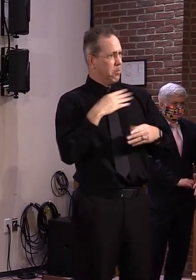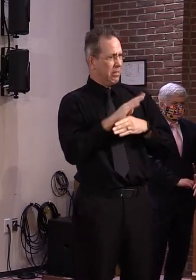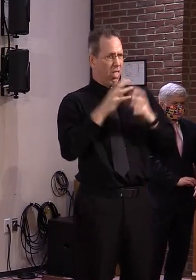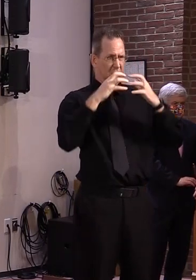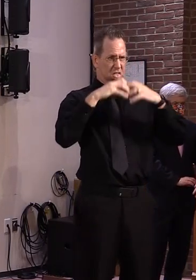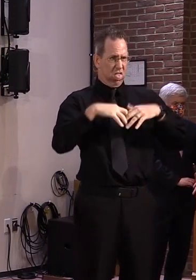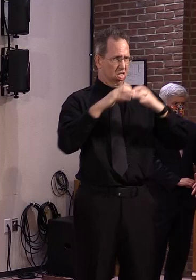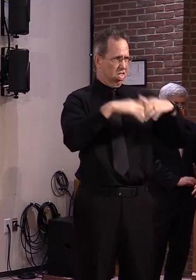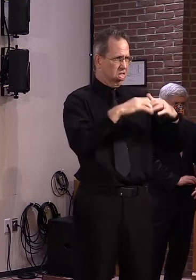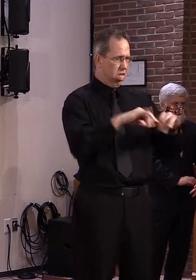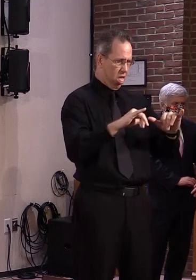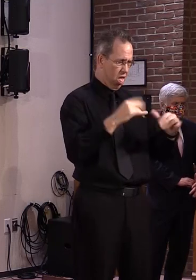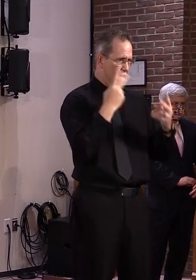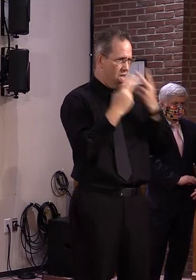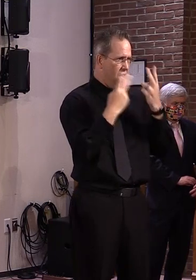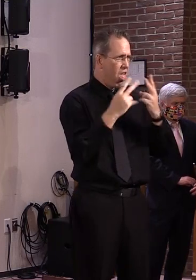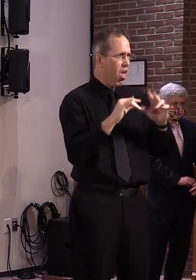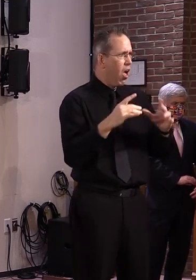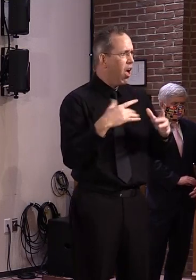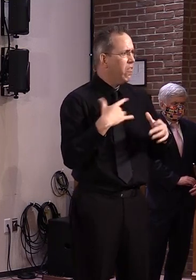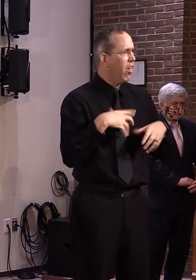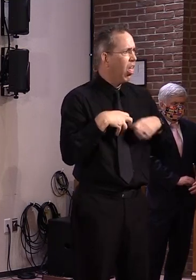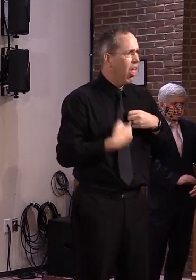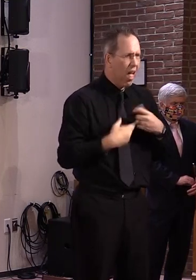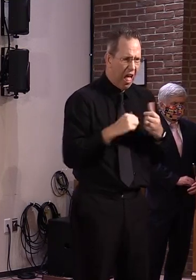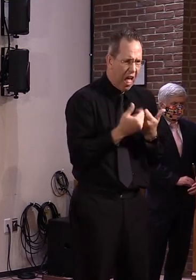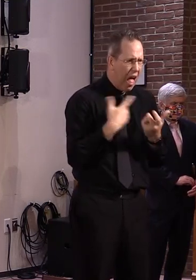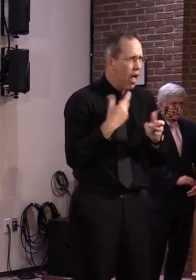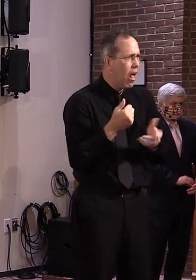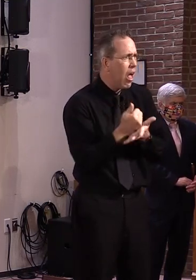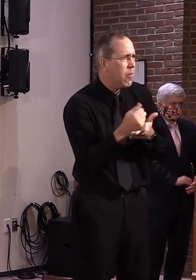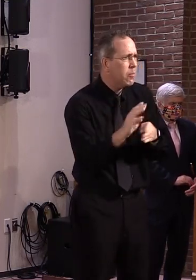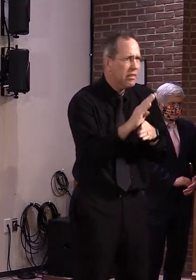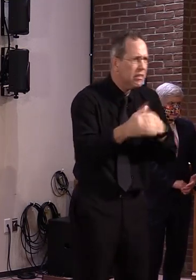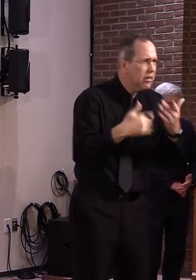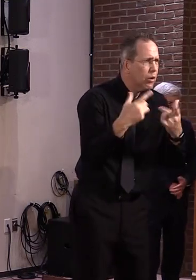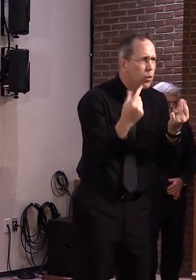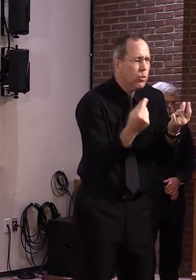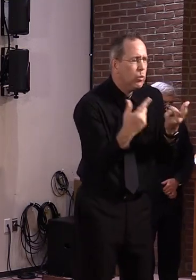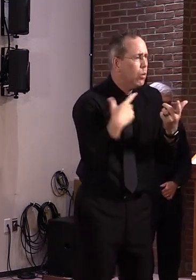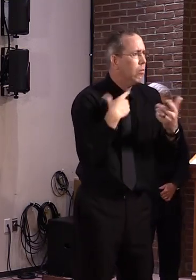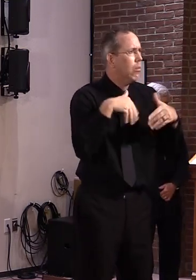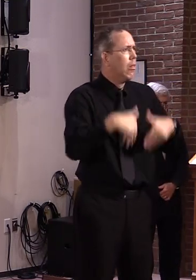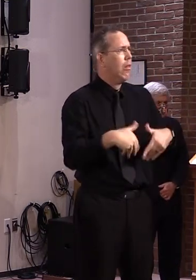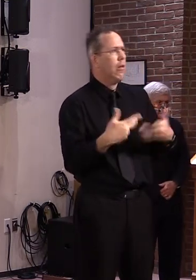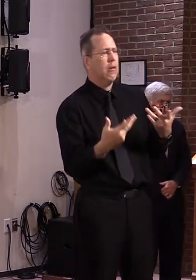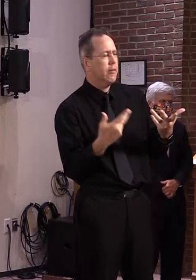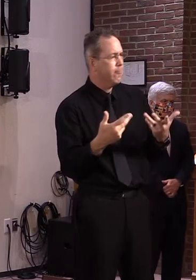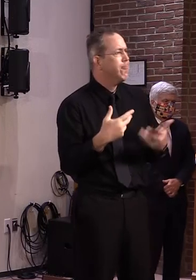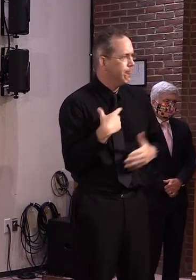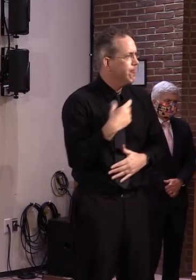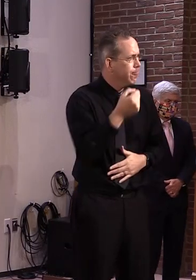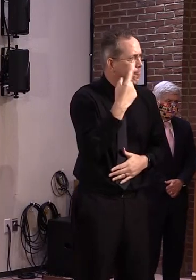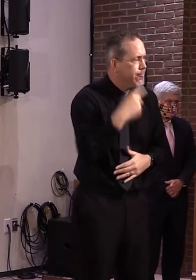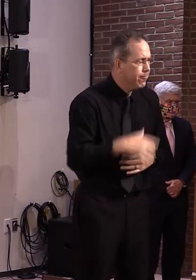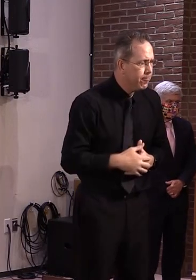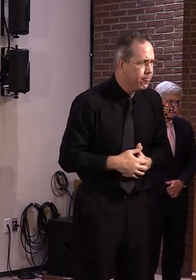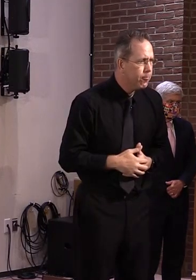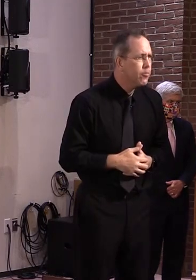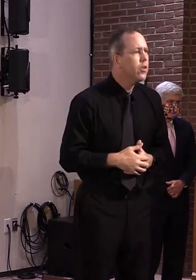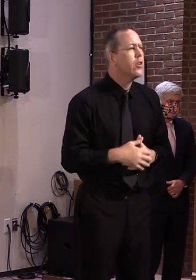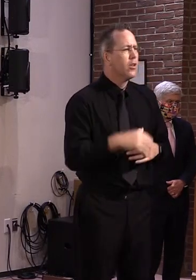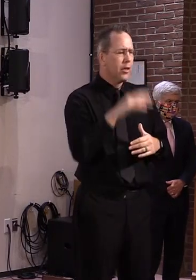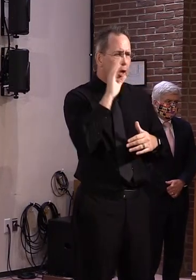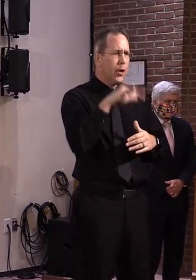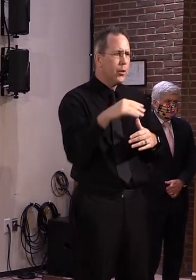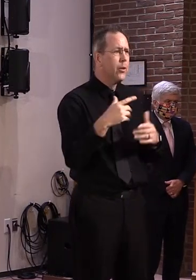what to do to fix it. For how long it will take to get things back to normal. And the fact is, our businesses